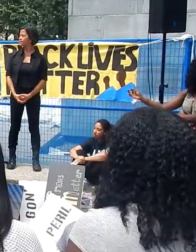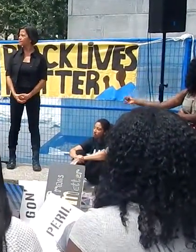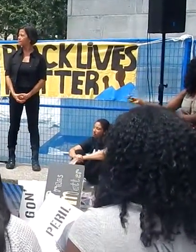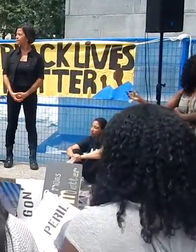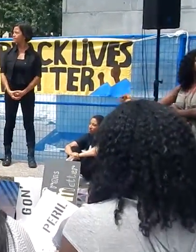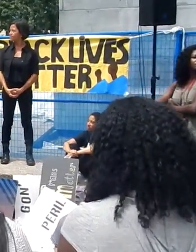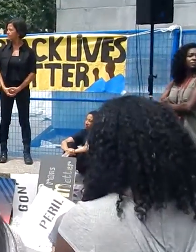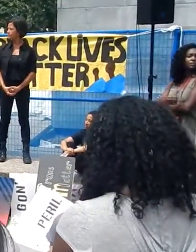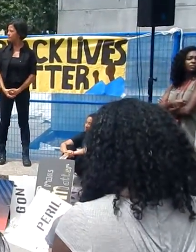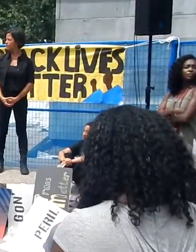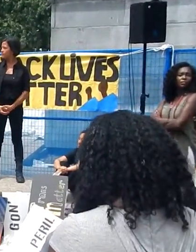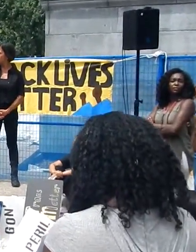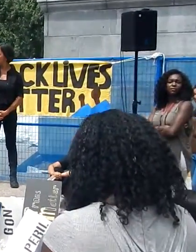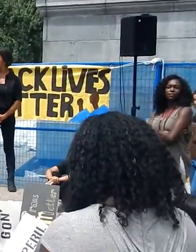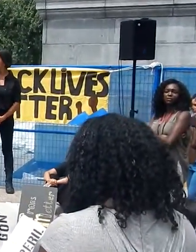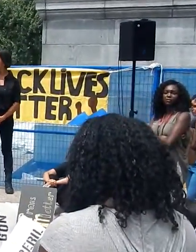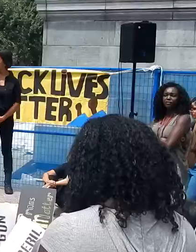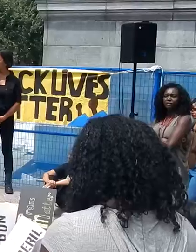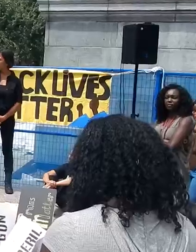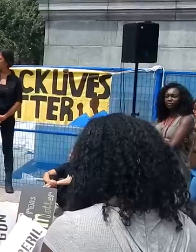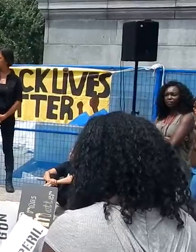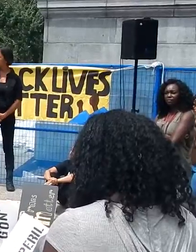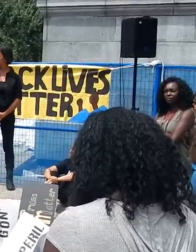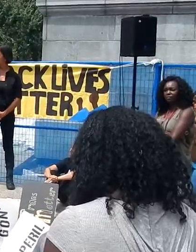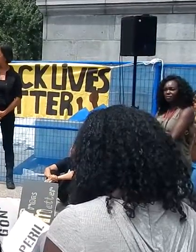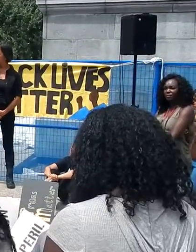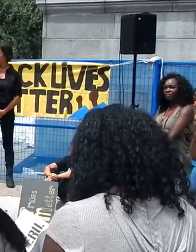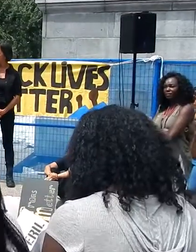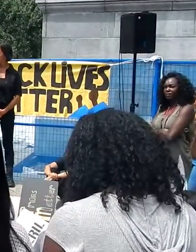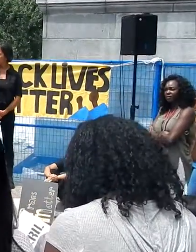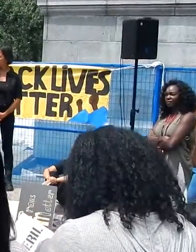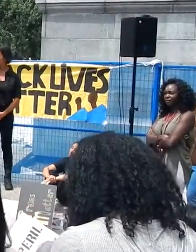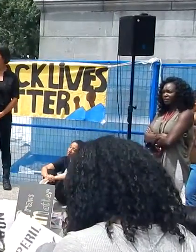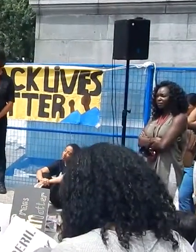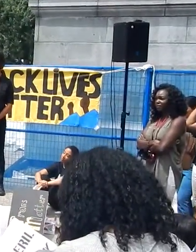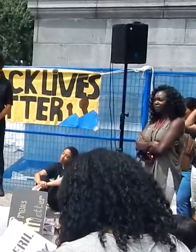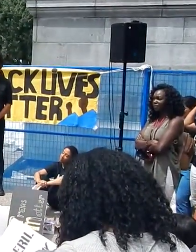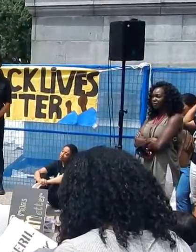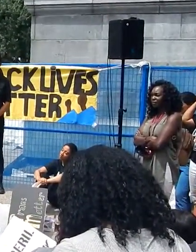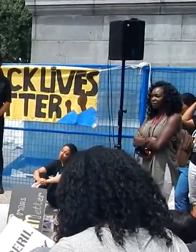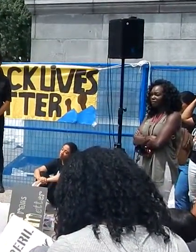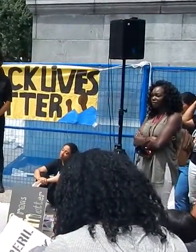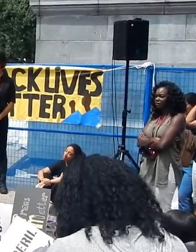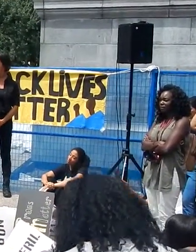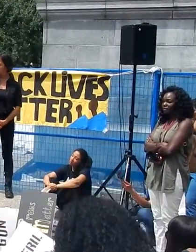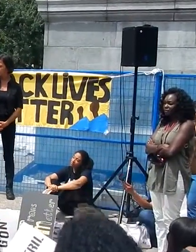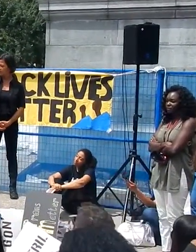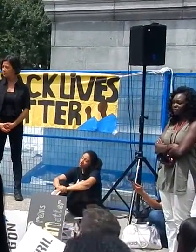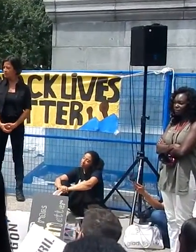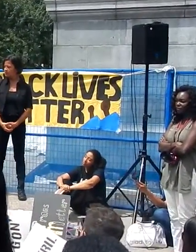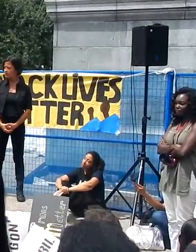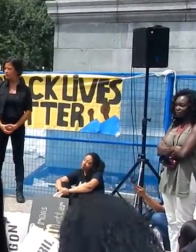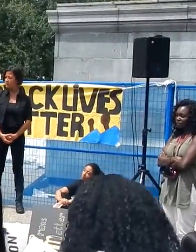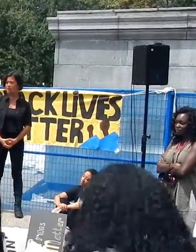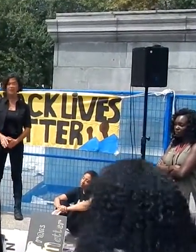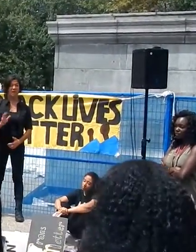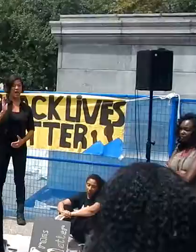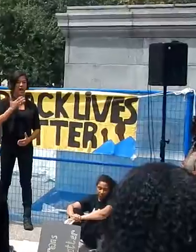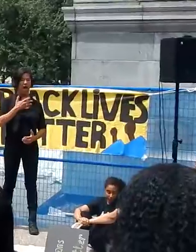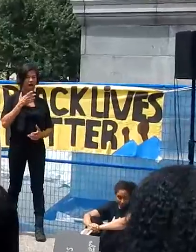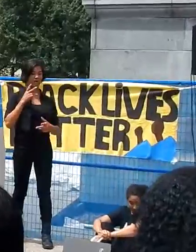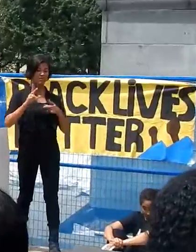There has been no war that our people have not fought